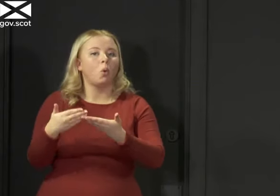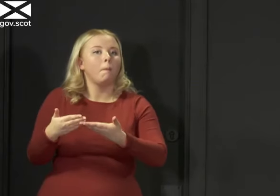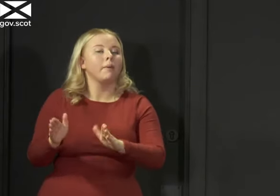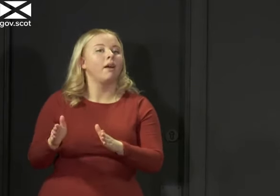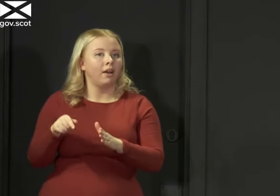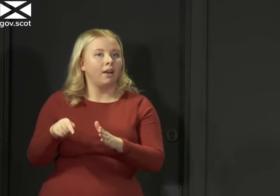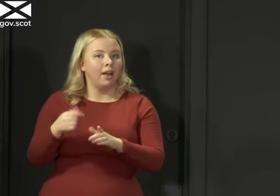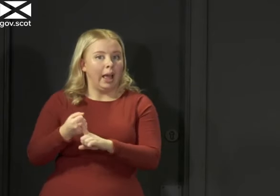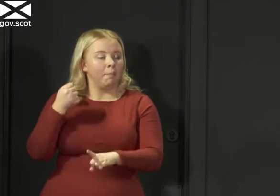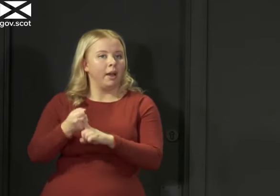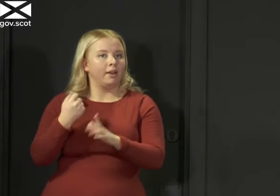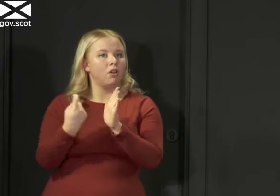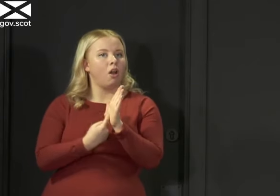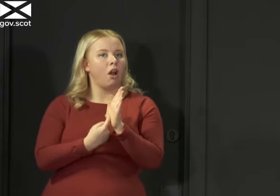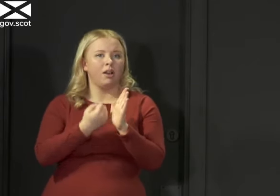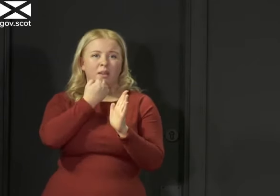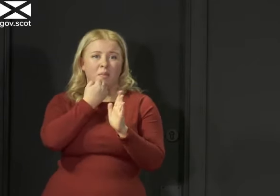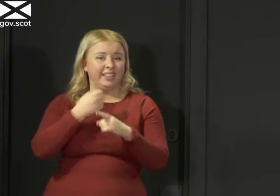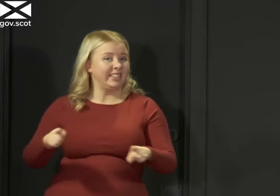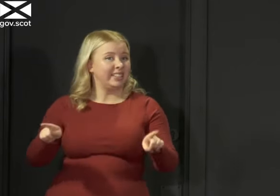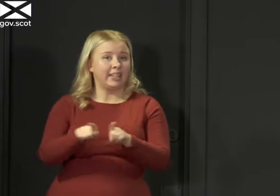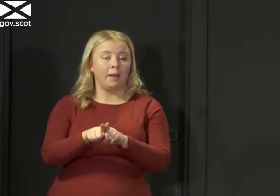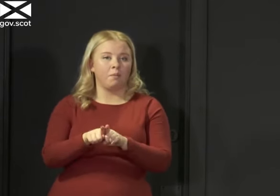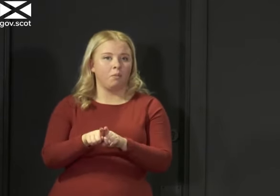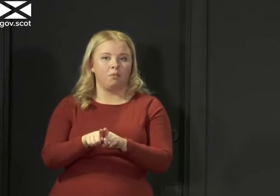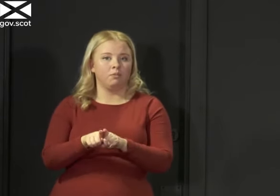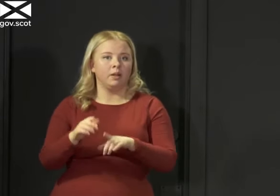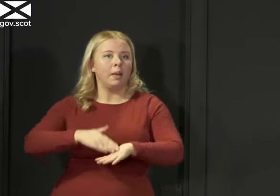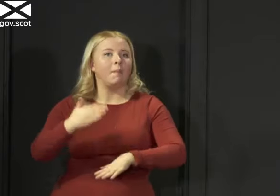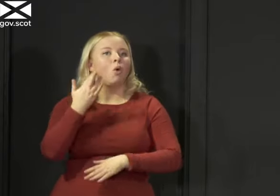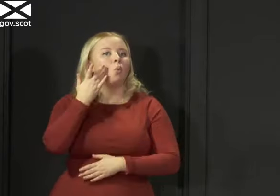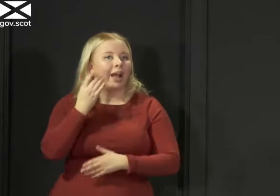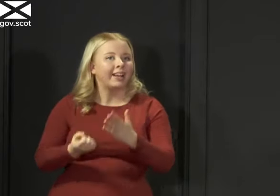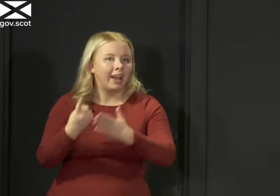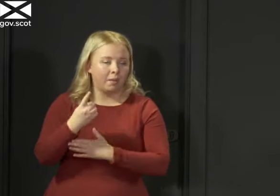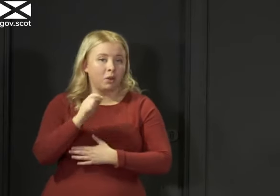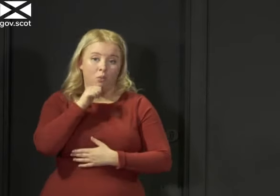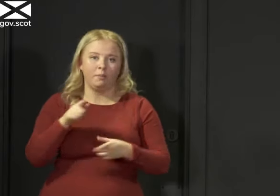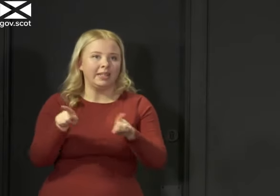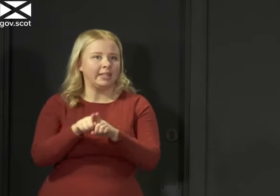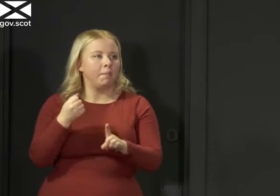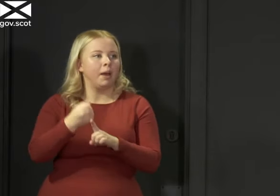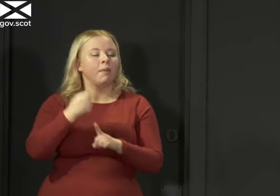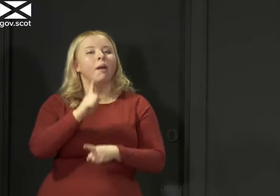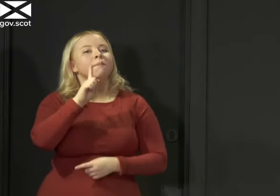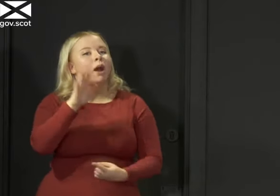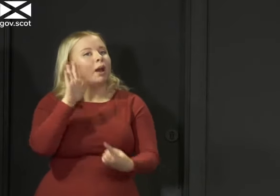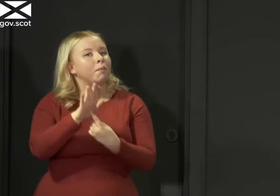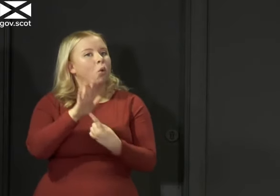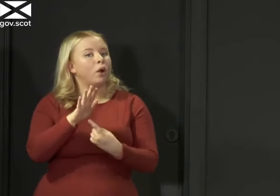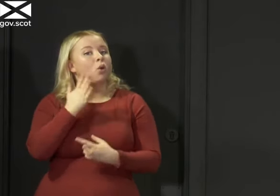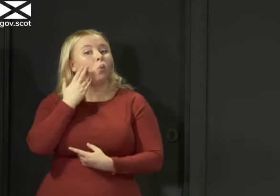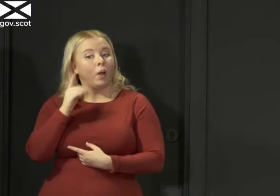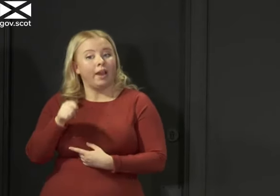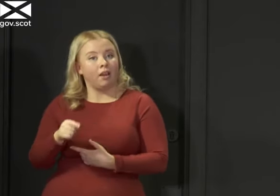that will have on the R number is pretty much the same whenever you do it, but what is important is that when you do it, your incidence of